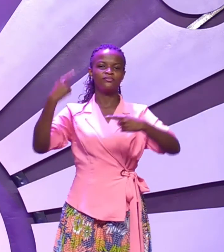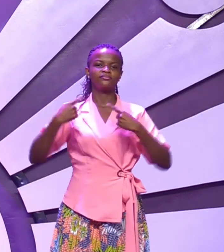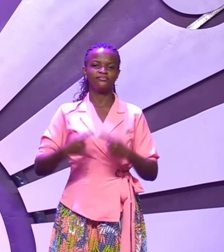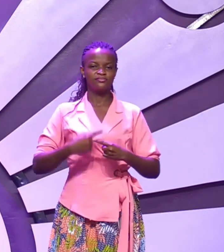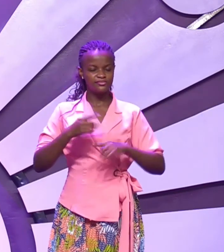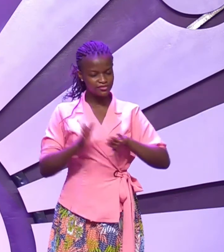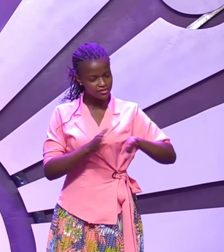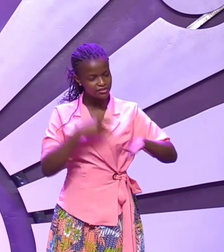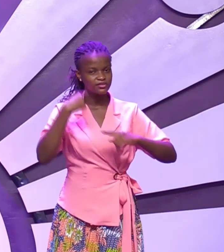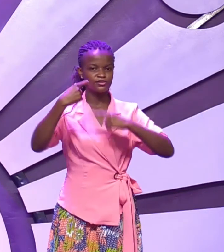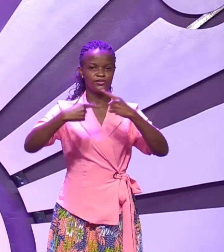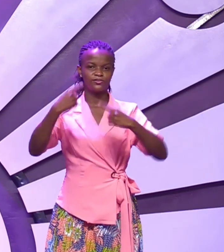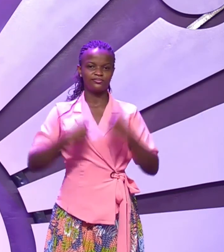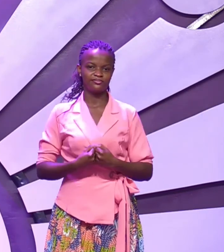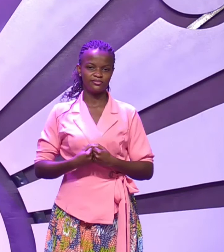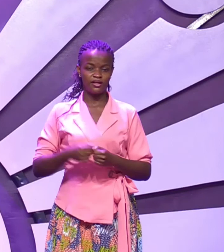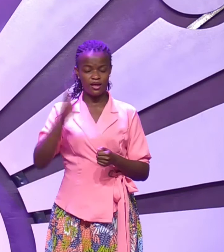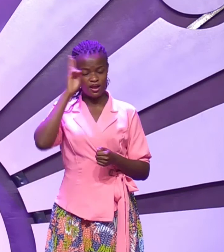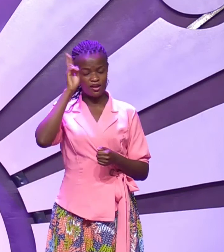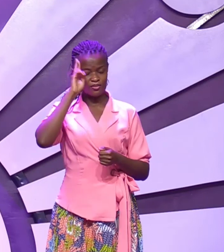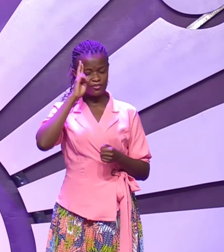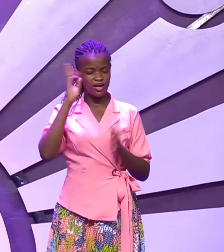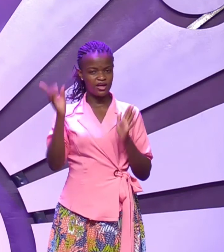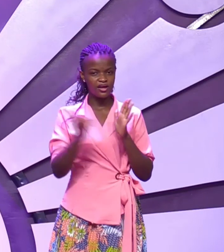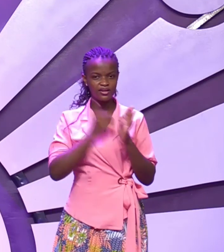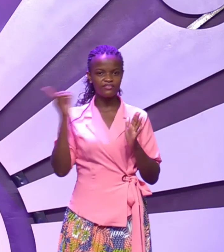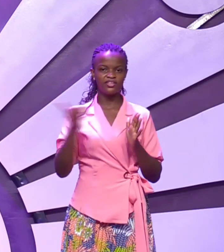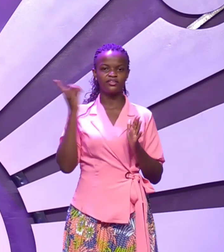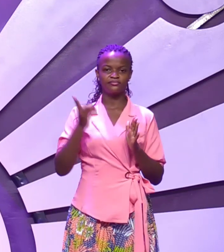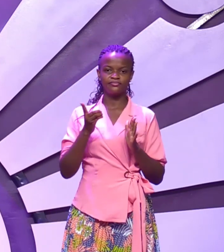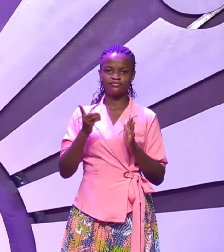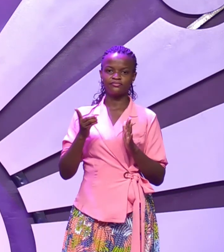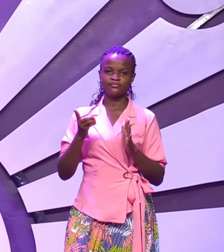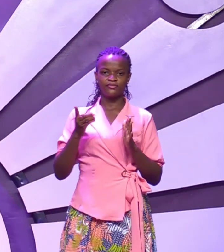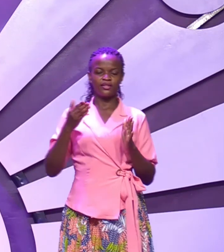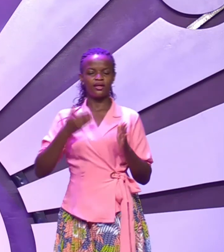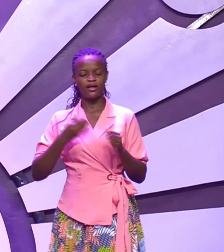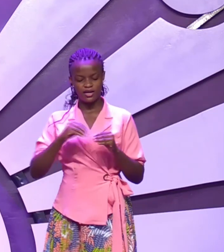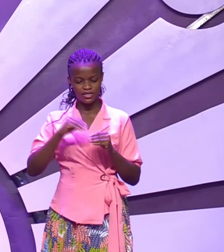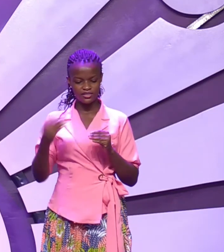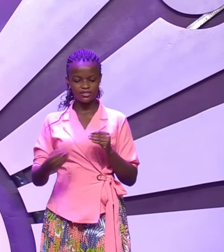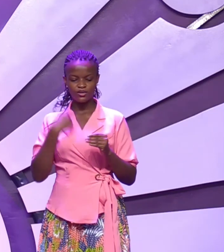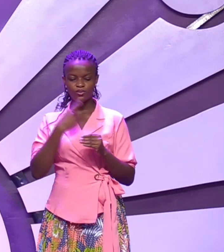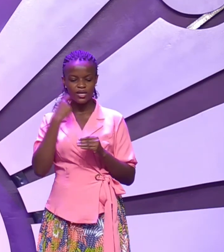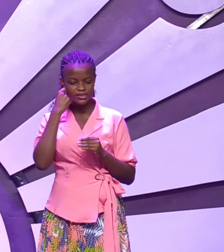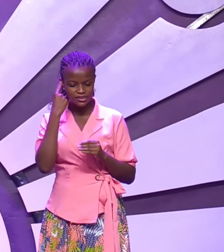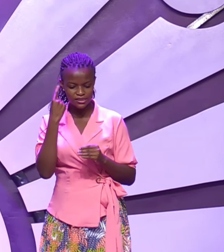move on I remember David had a son who was ill